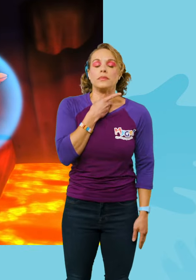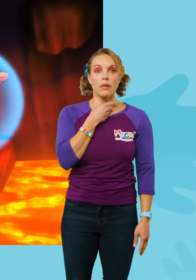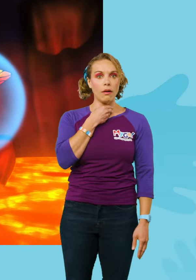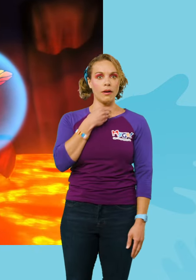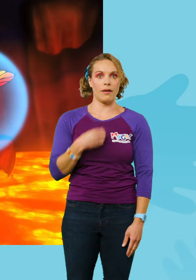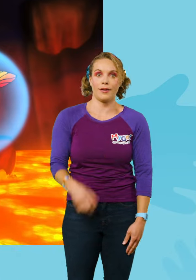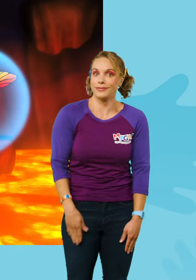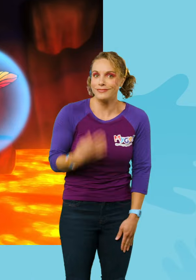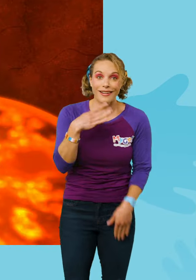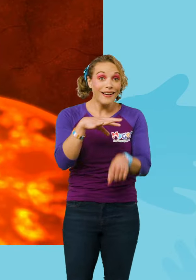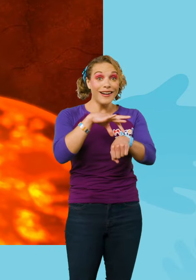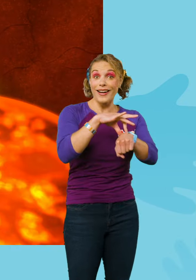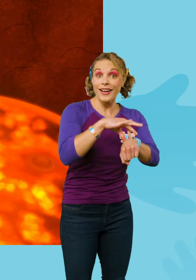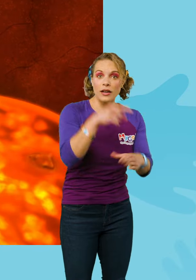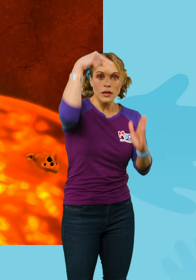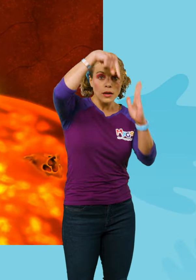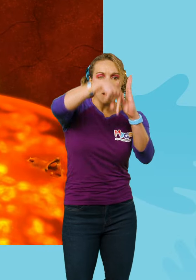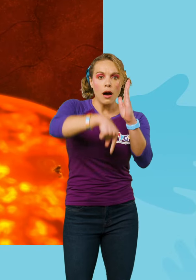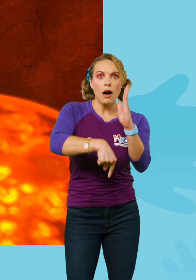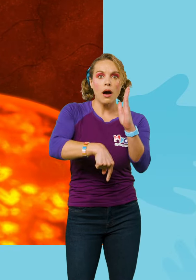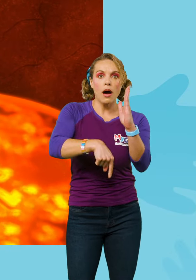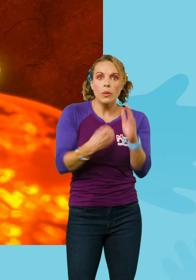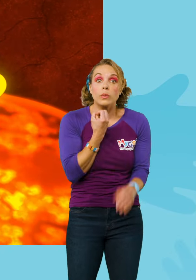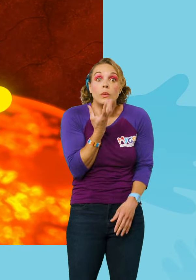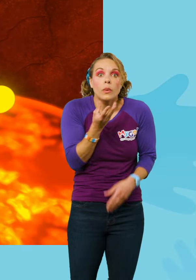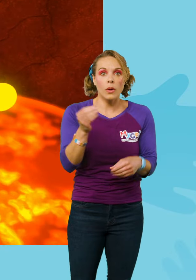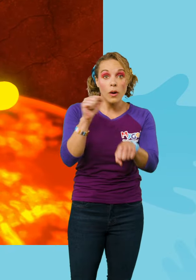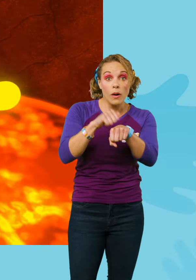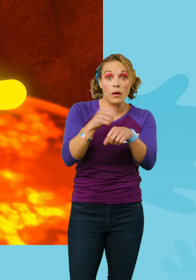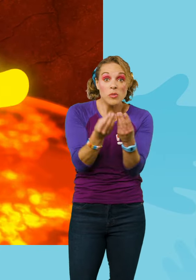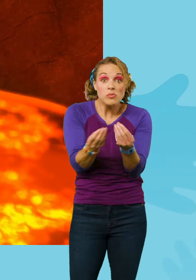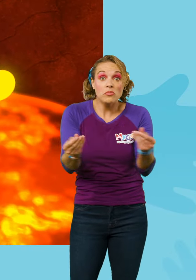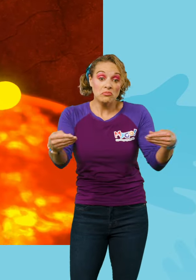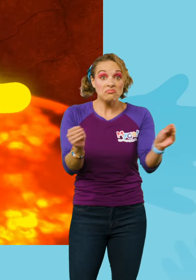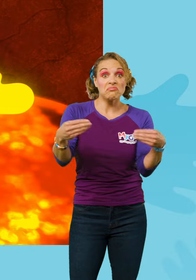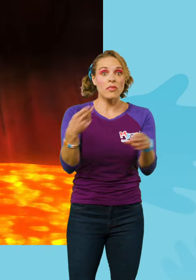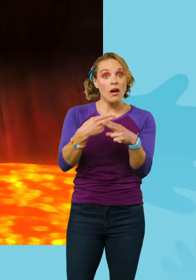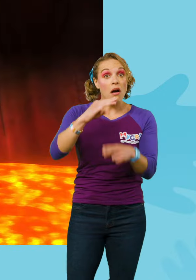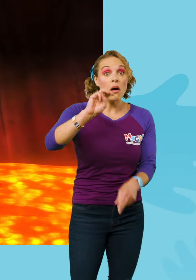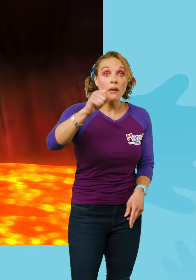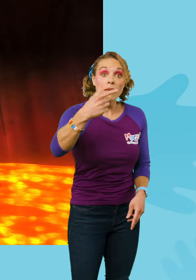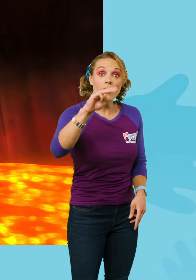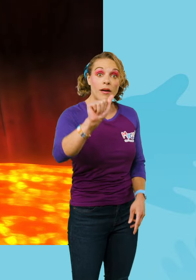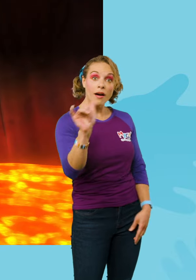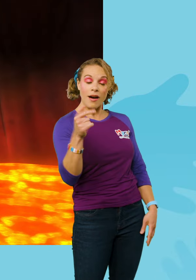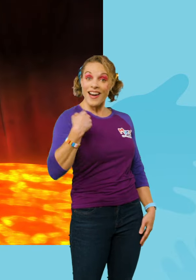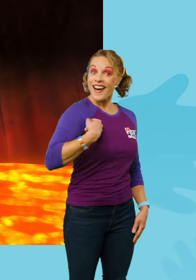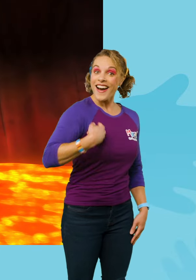Woo-hoo! Below us, deep in the Earth, the planet's heat is melting rocks into liquid, also known as magma, like me.